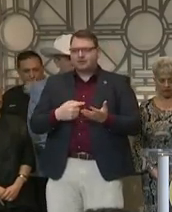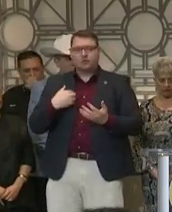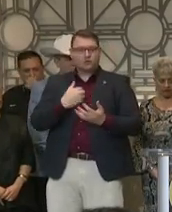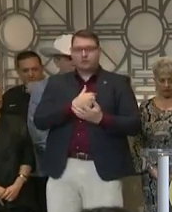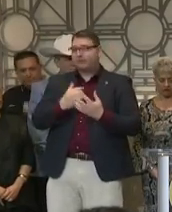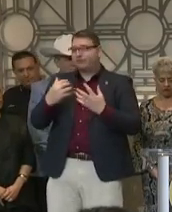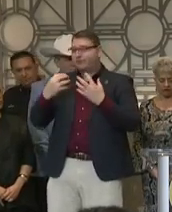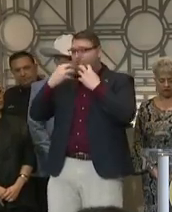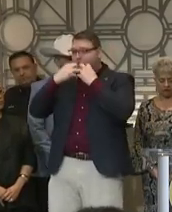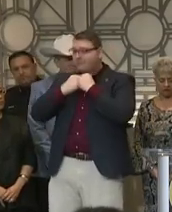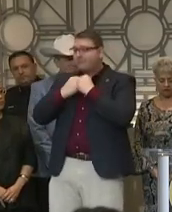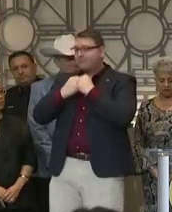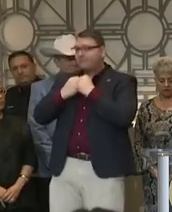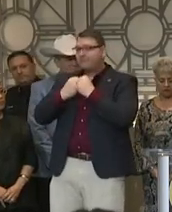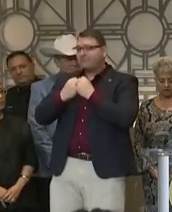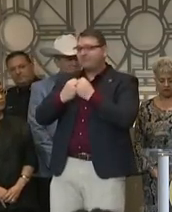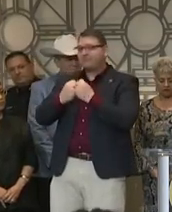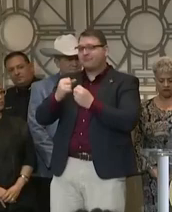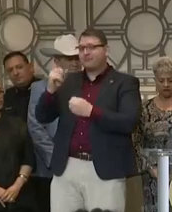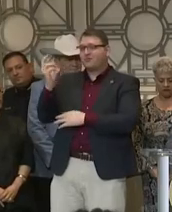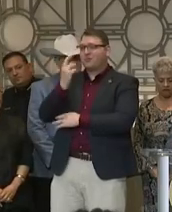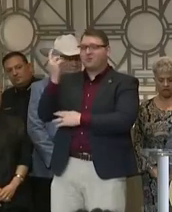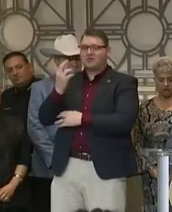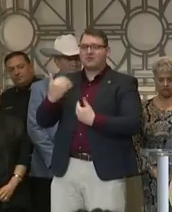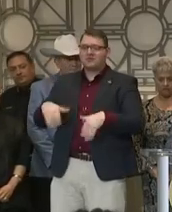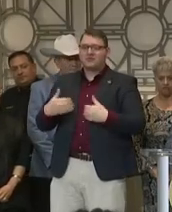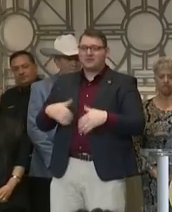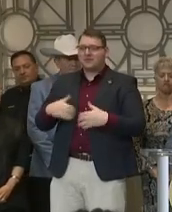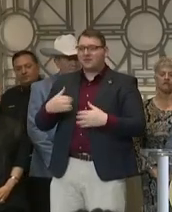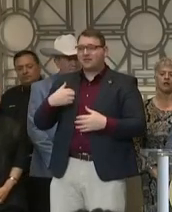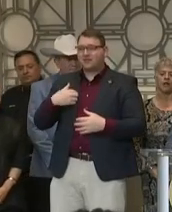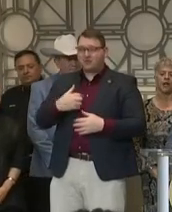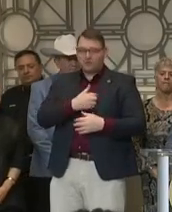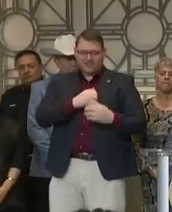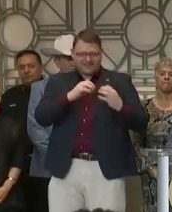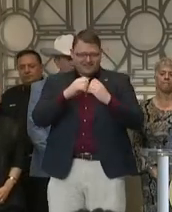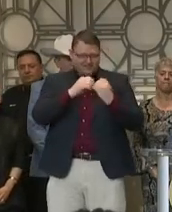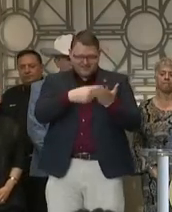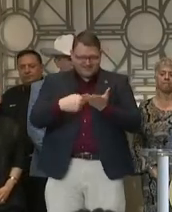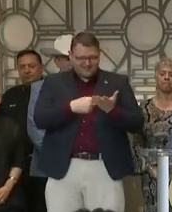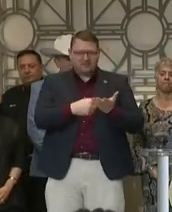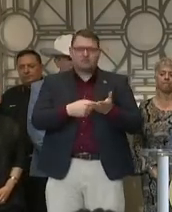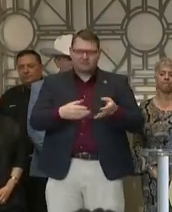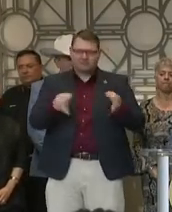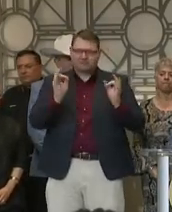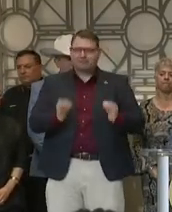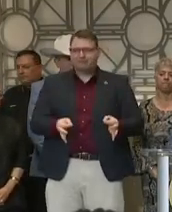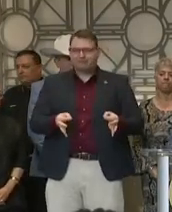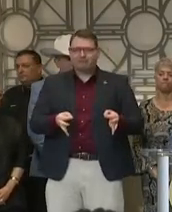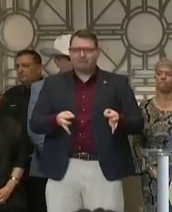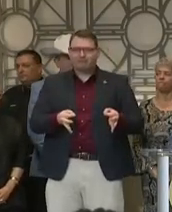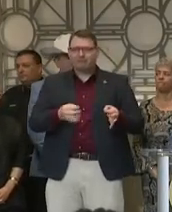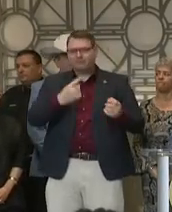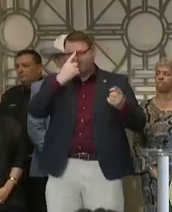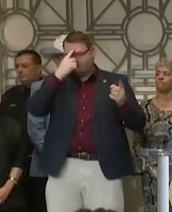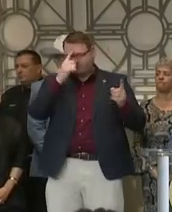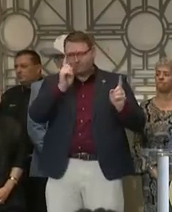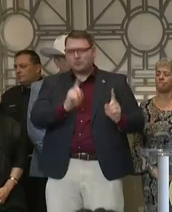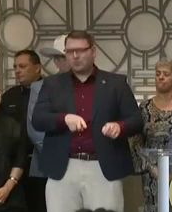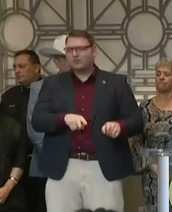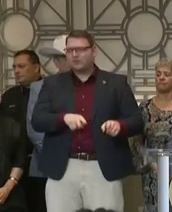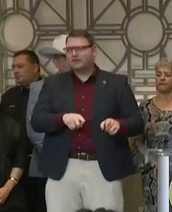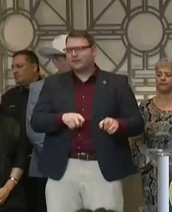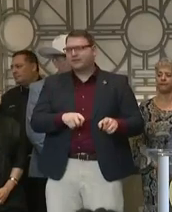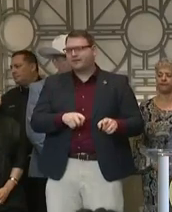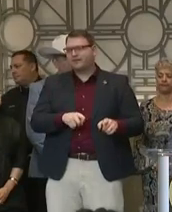Livestock Show and Rodeo, we are all in agreement. It is a decision that is being made in the best